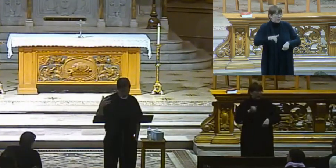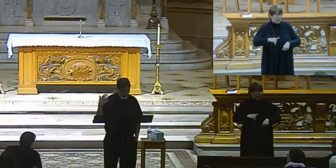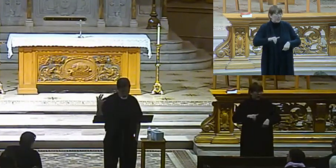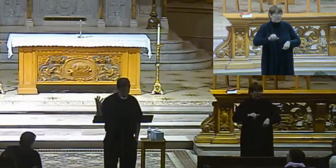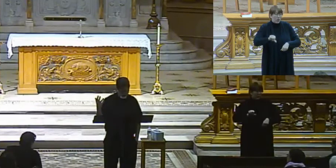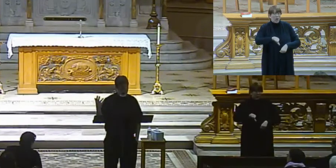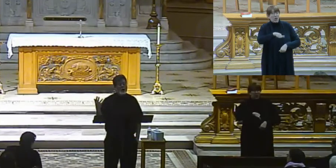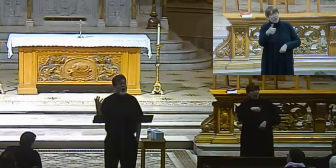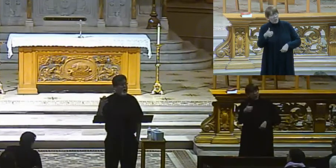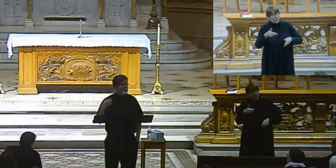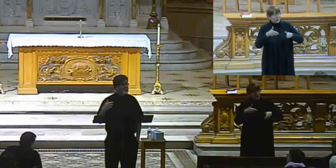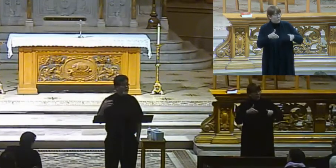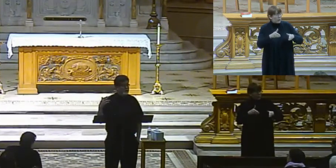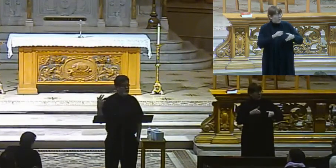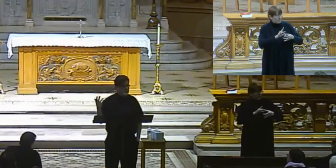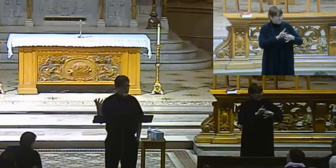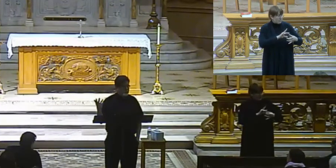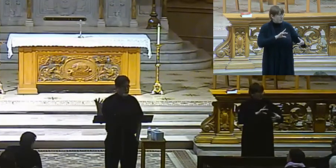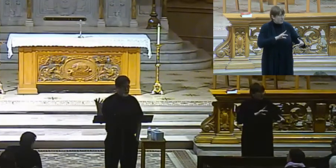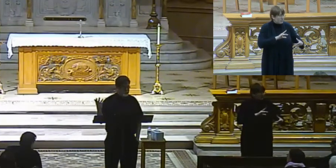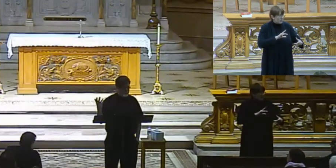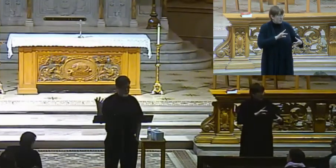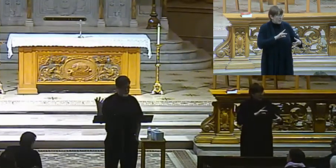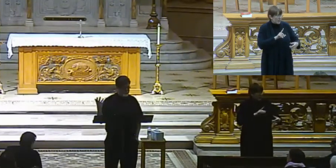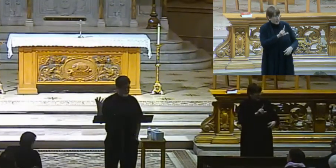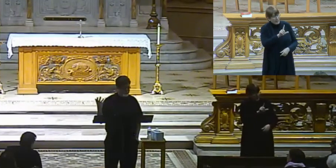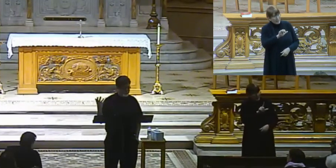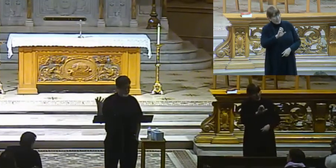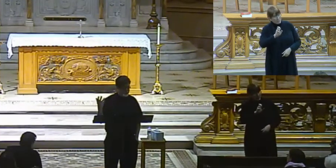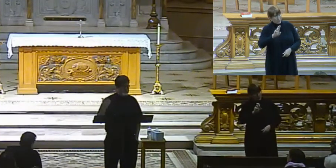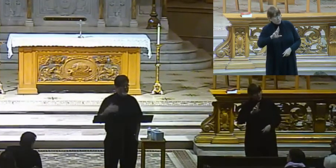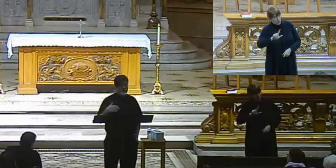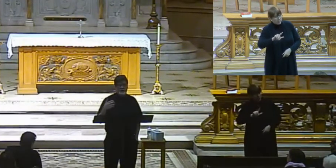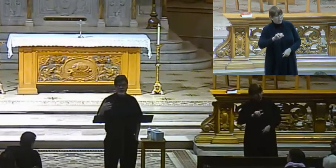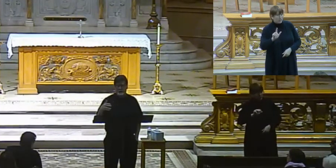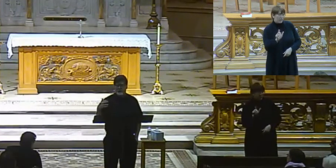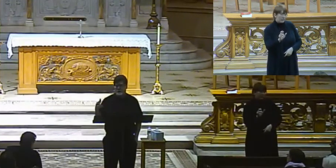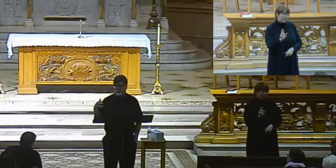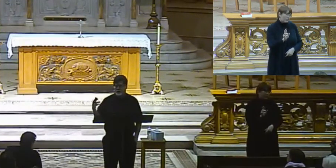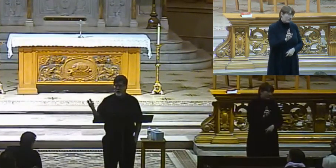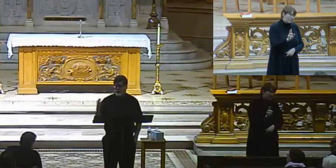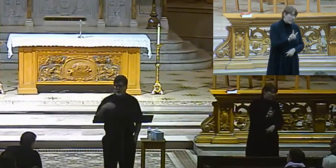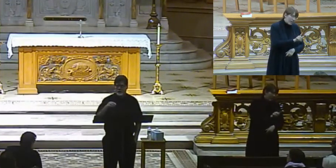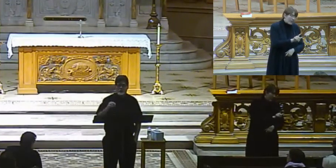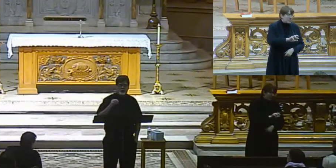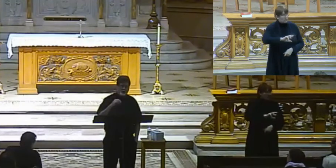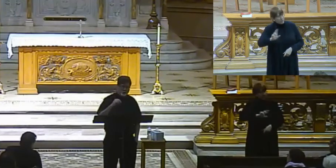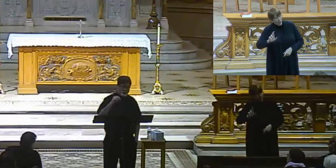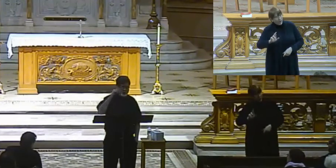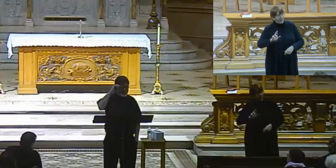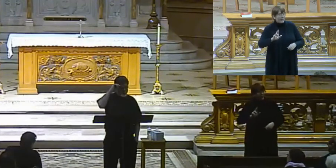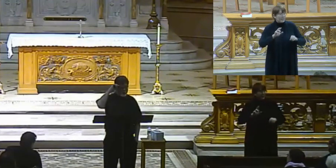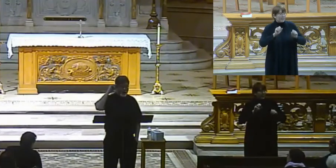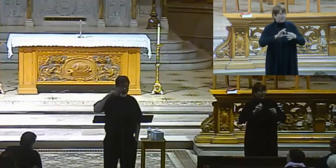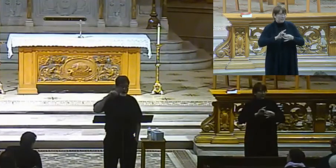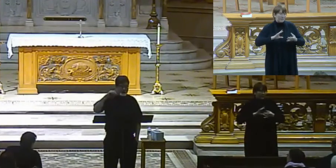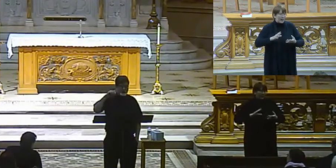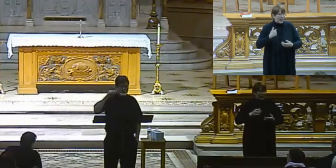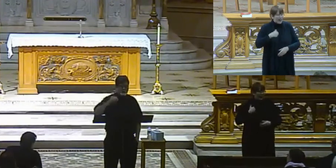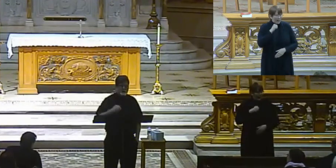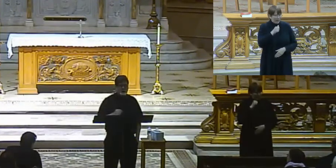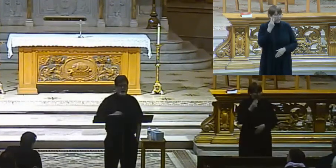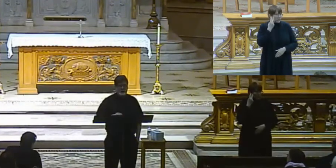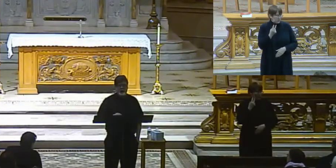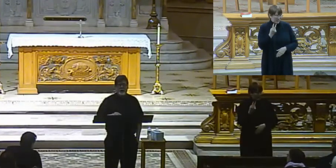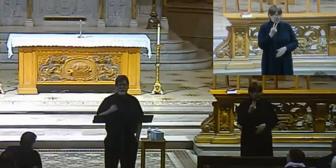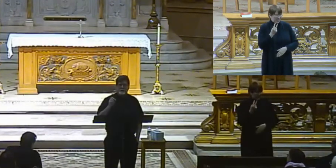disunity between liberal and conservative, all right? There can be disunity. Now, I don't see disunity here. I see